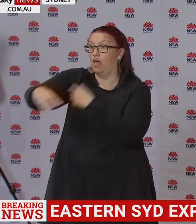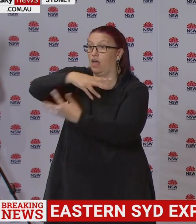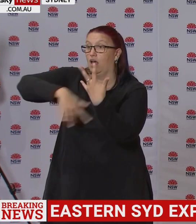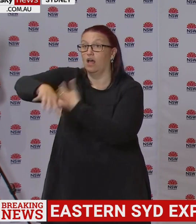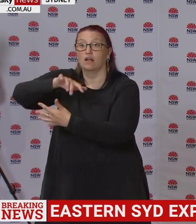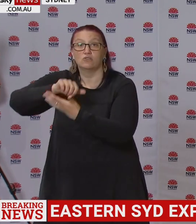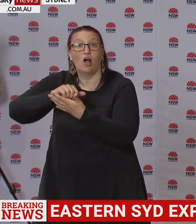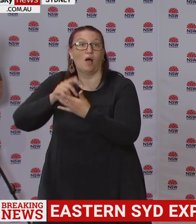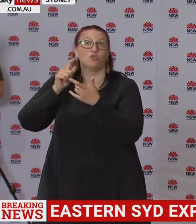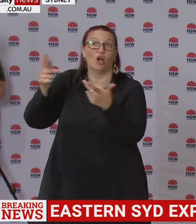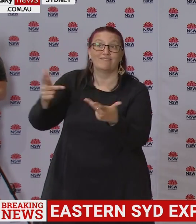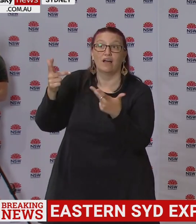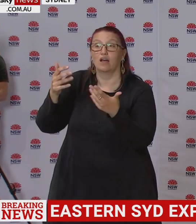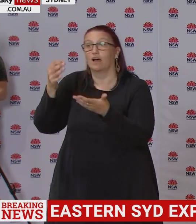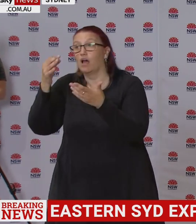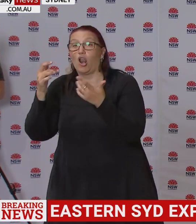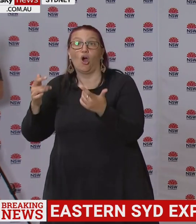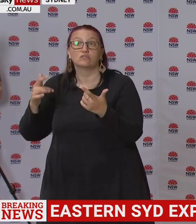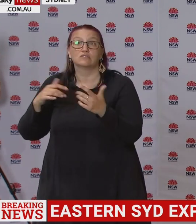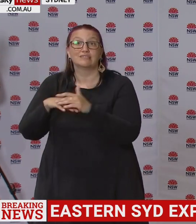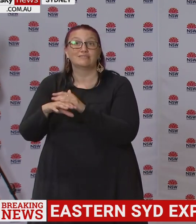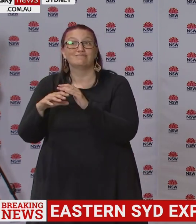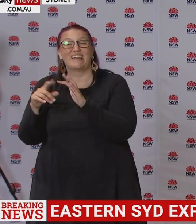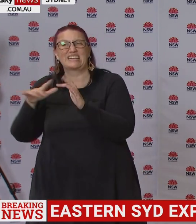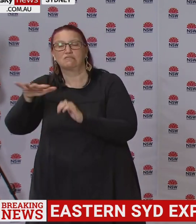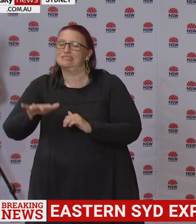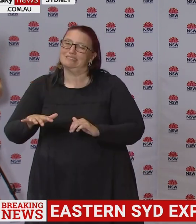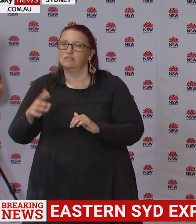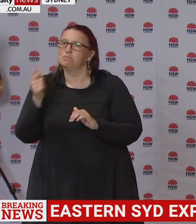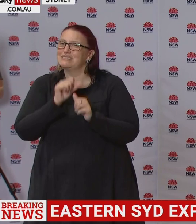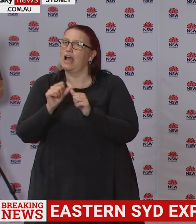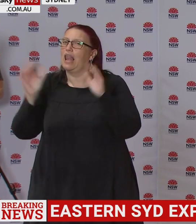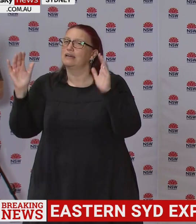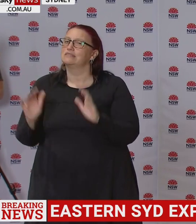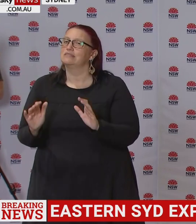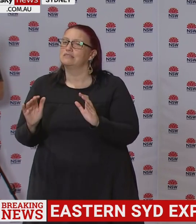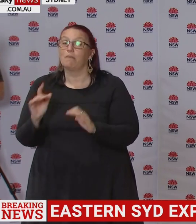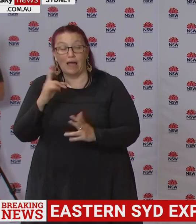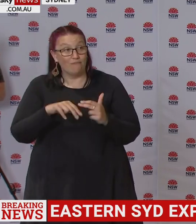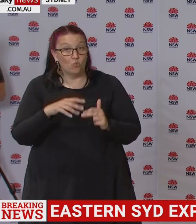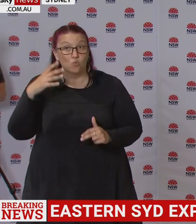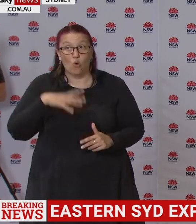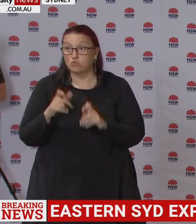And if you are, you do have to go to the shops, you want to go to the shops, just very wise to wear a mask in there at the present time.